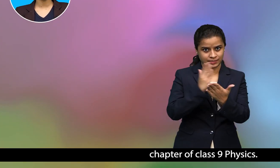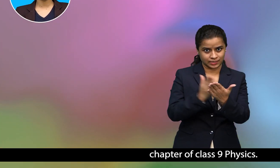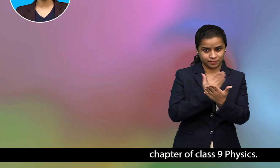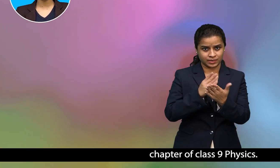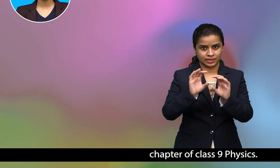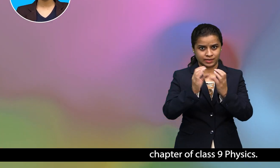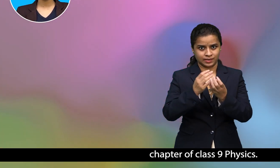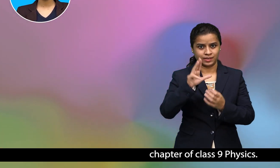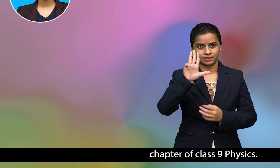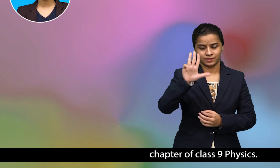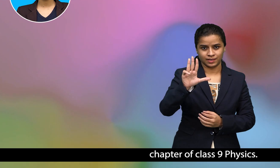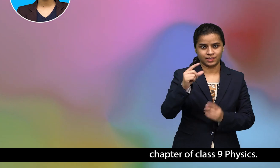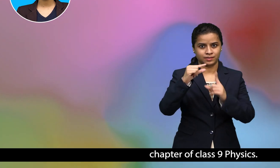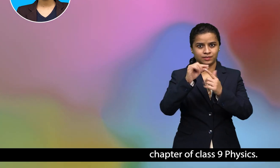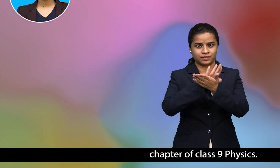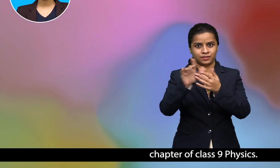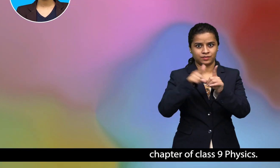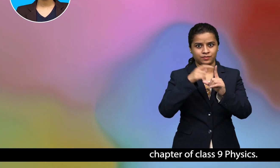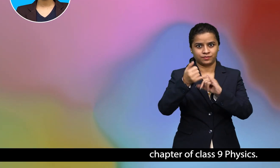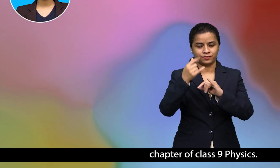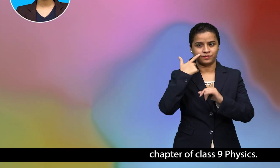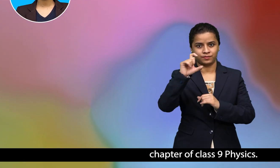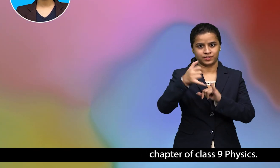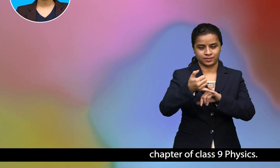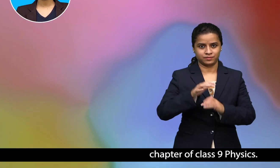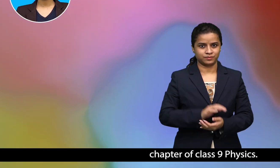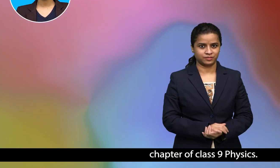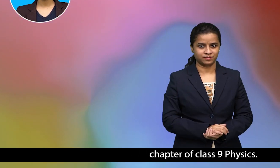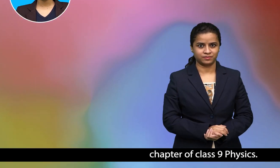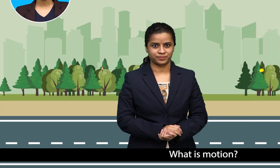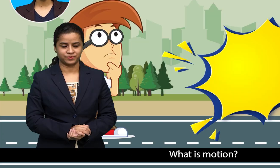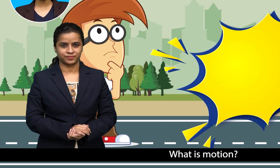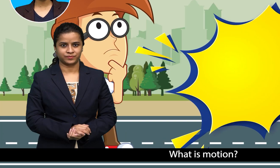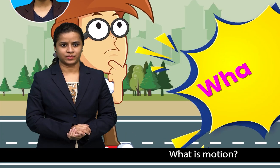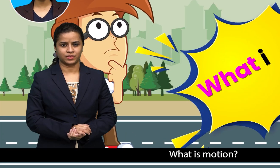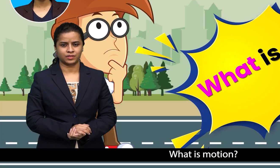what is motion